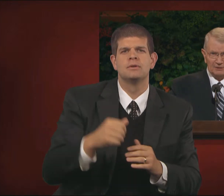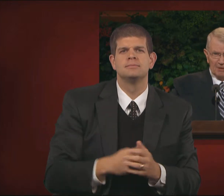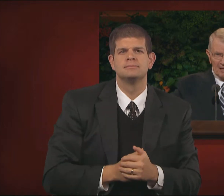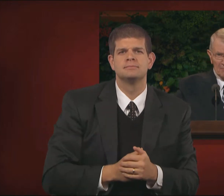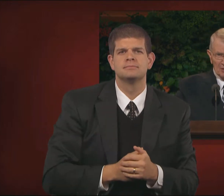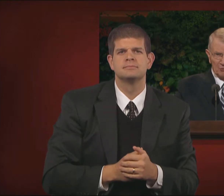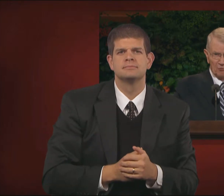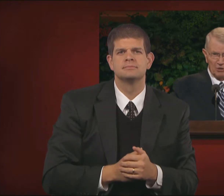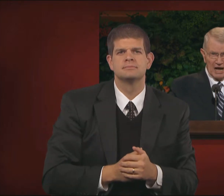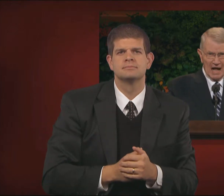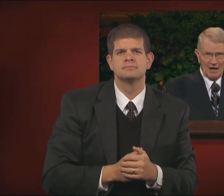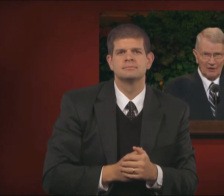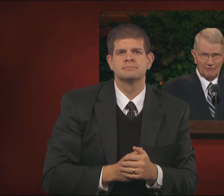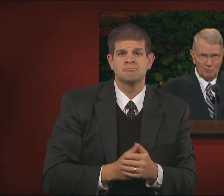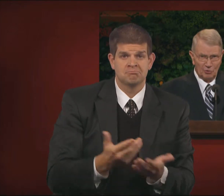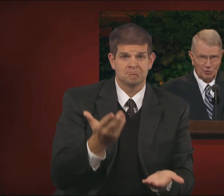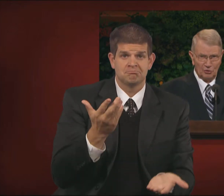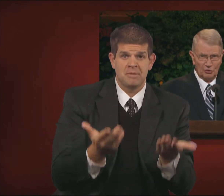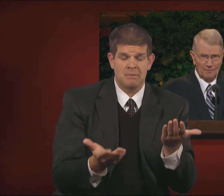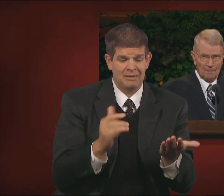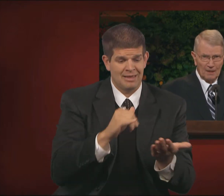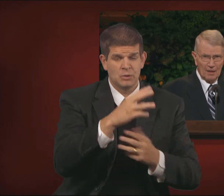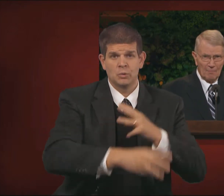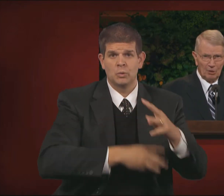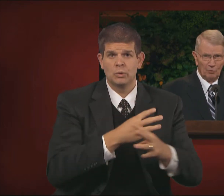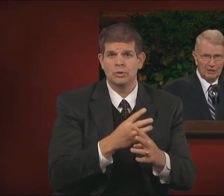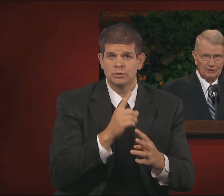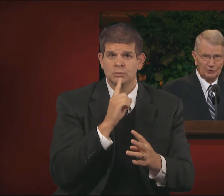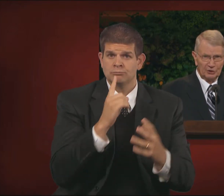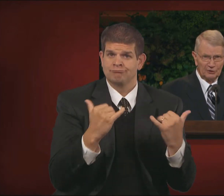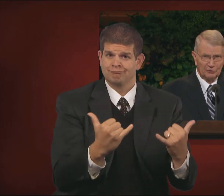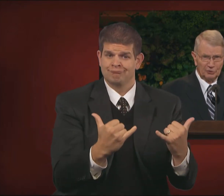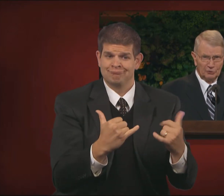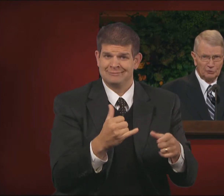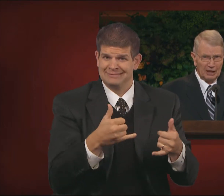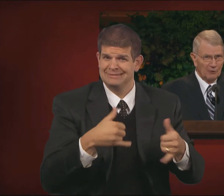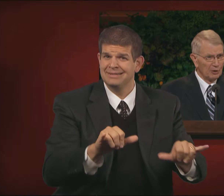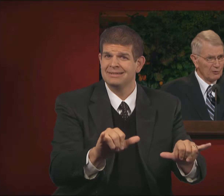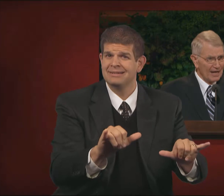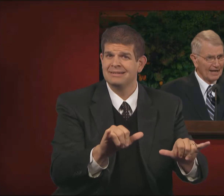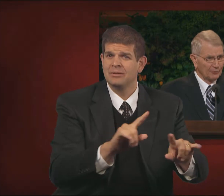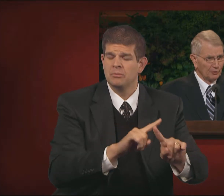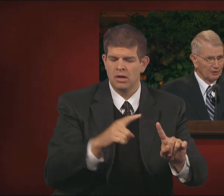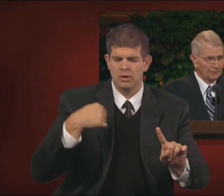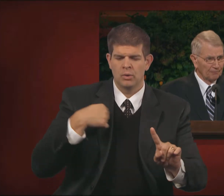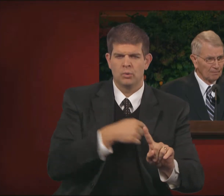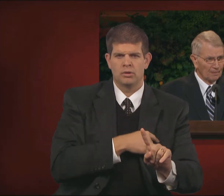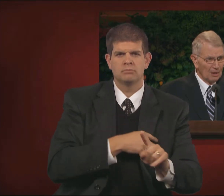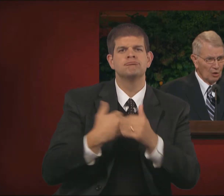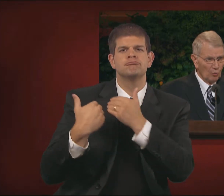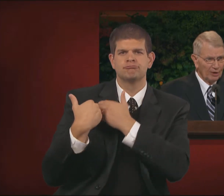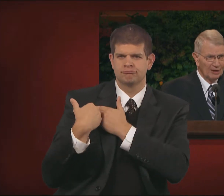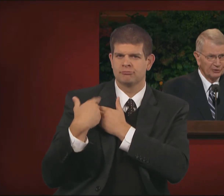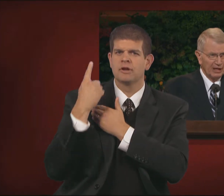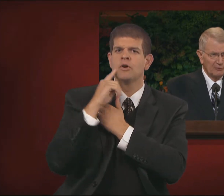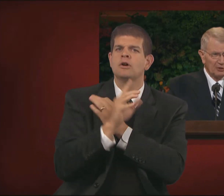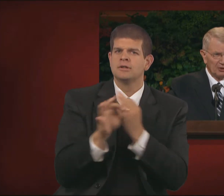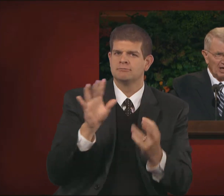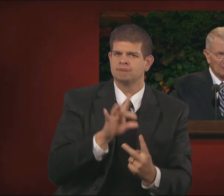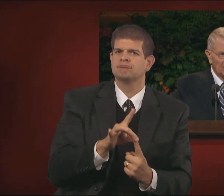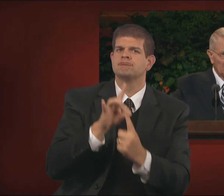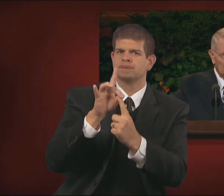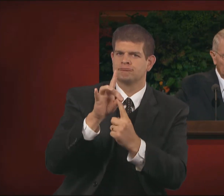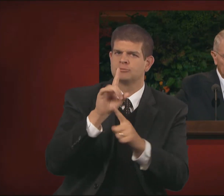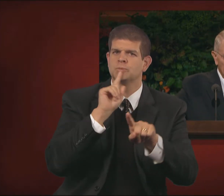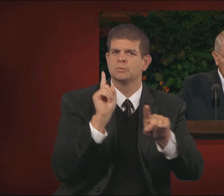This might be the reality of the world, but we can still choose how we react to it. When our sacred